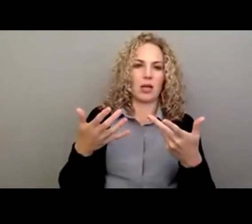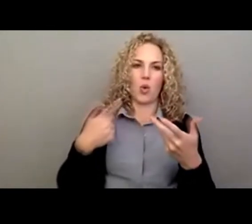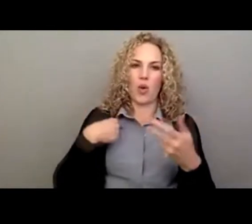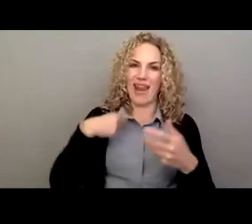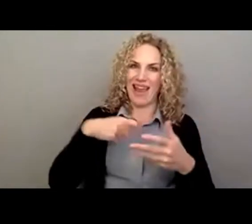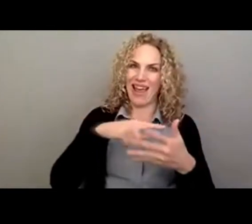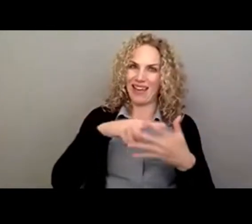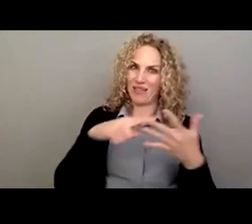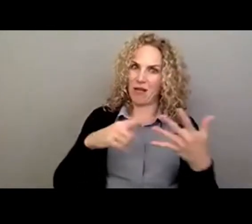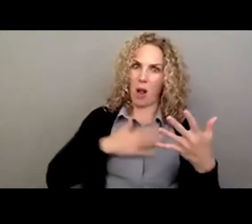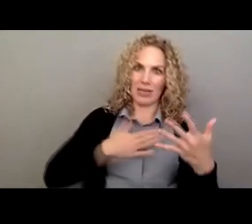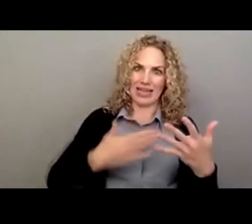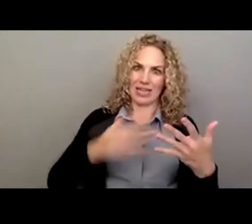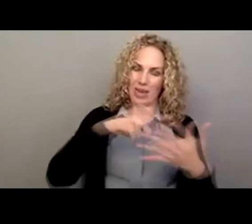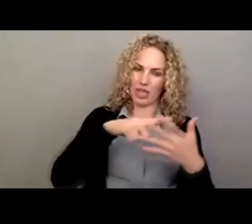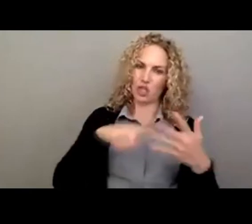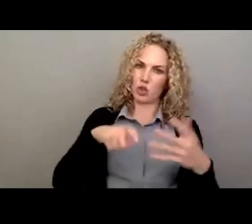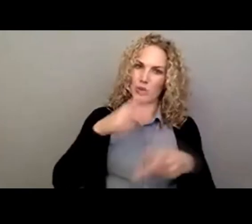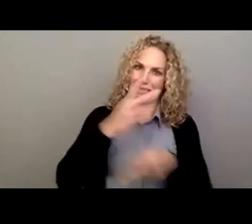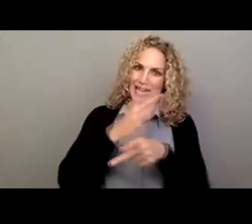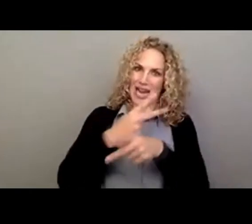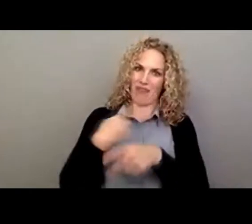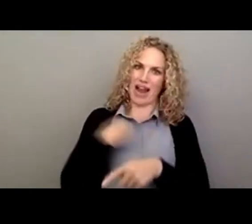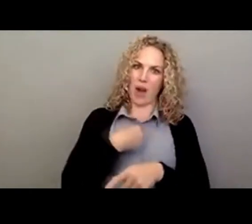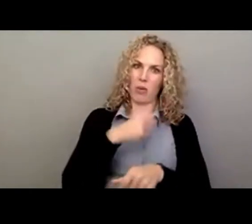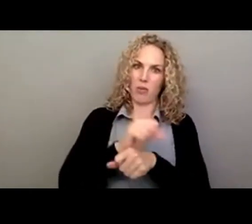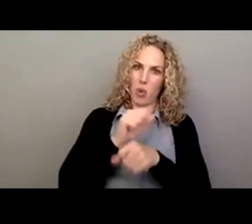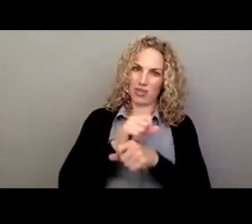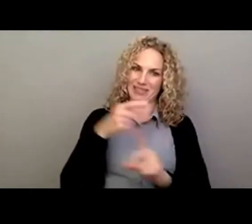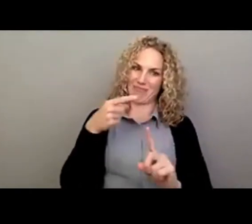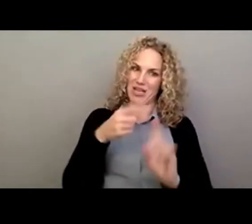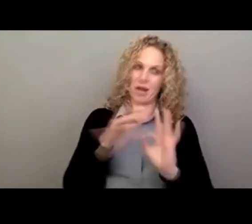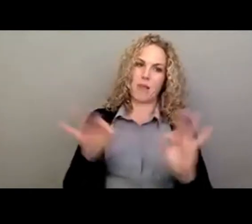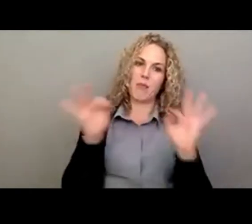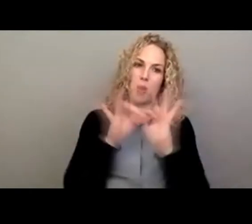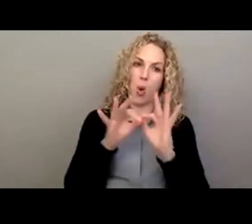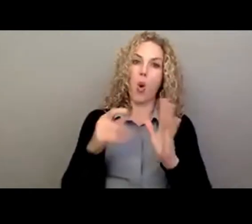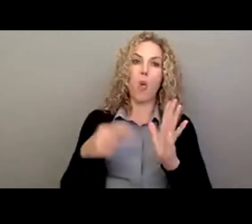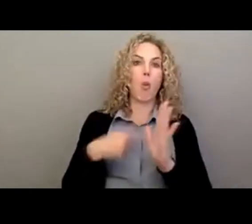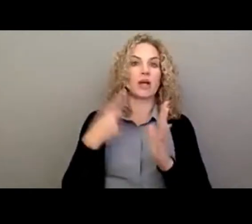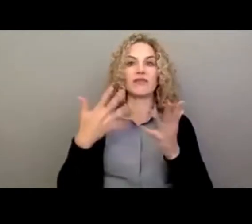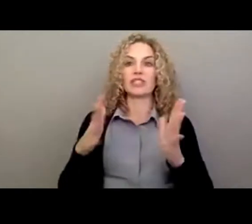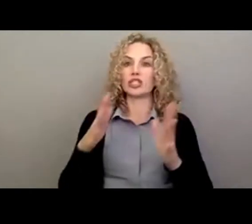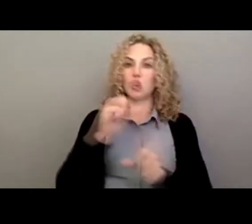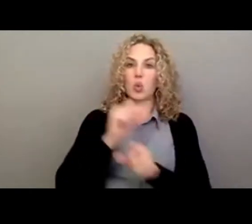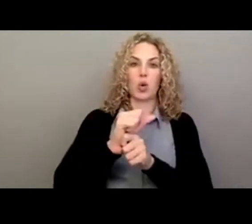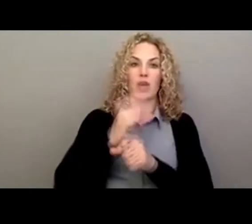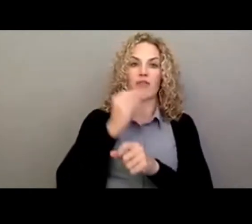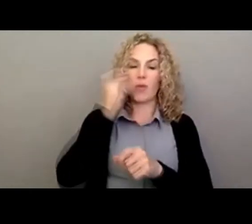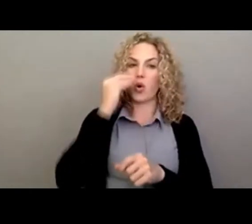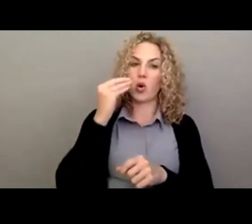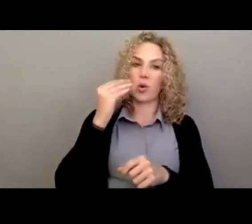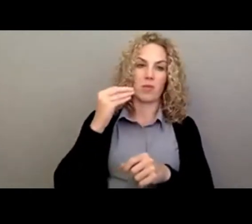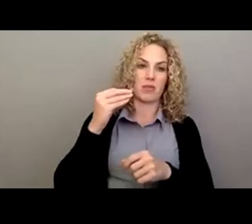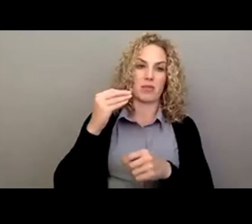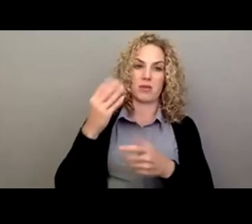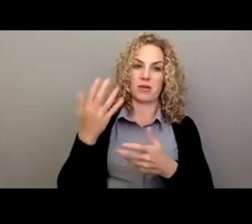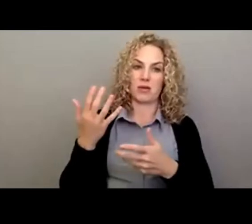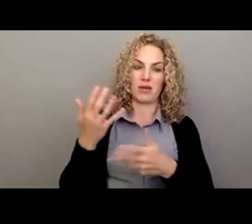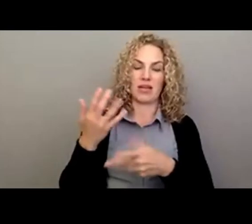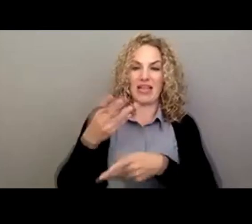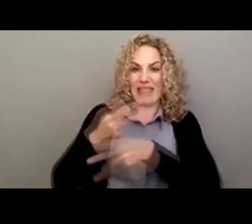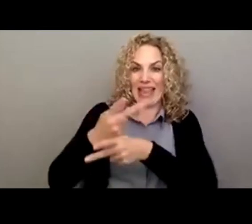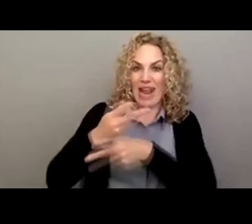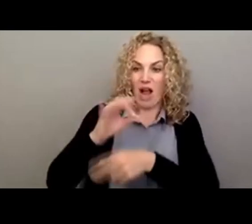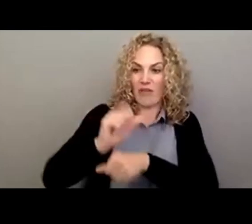we took care of our employees. Once we'd got them working from home, the care of the employees wasn't finished,